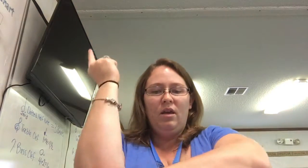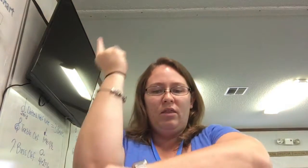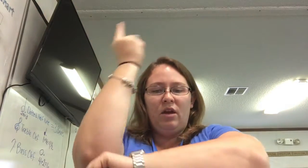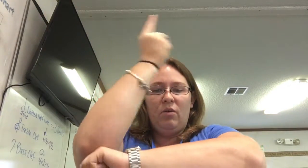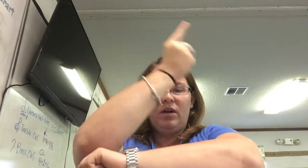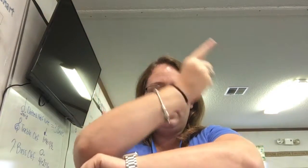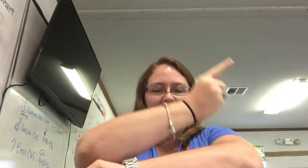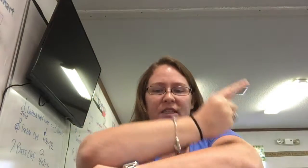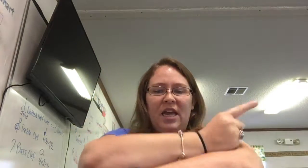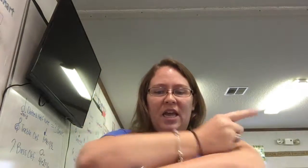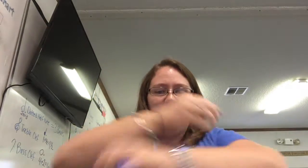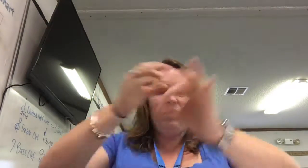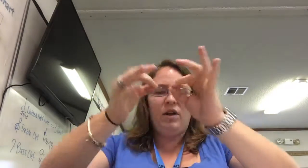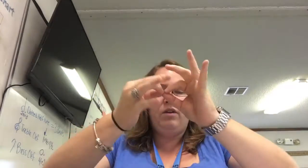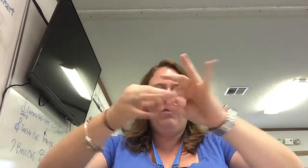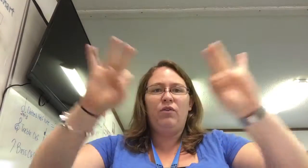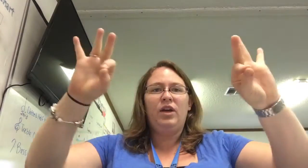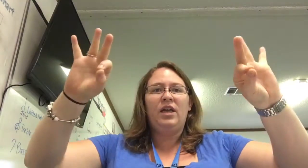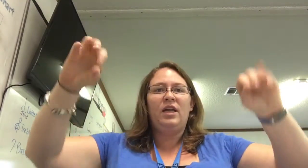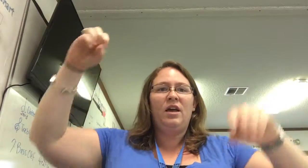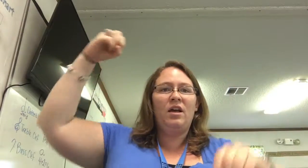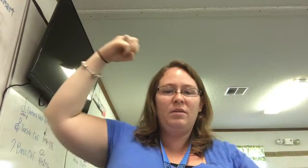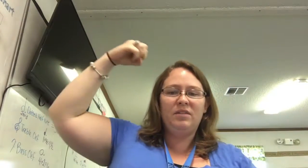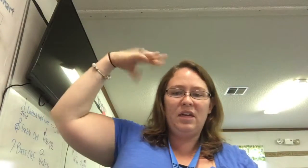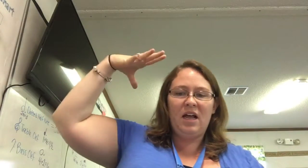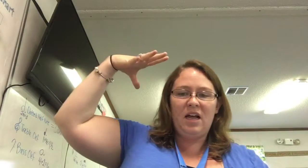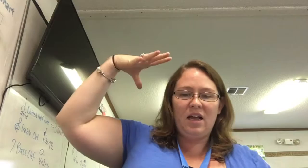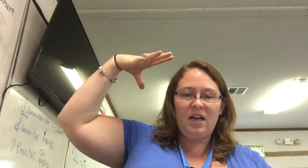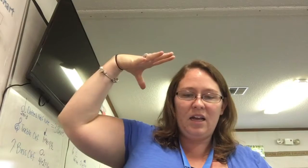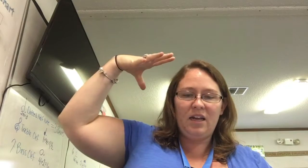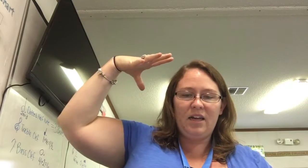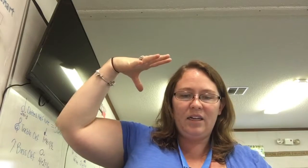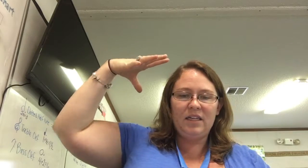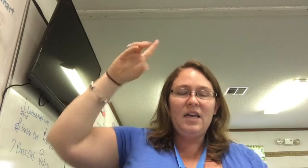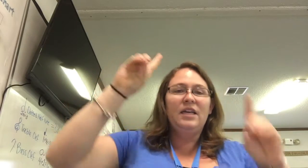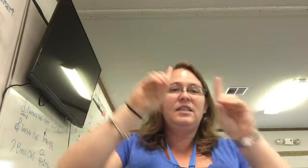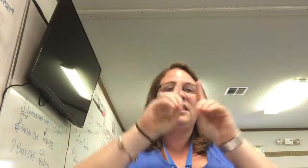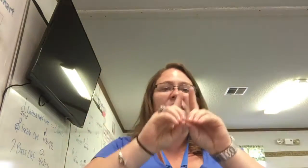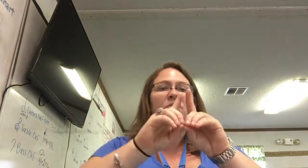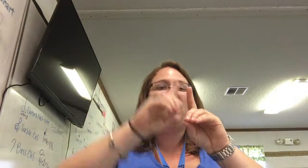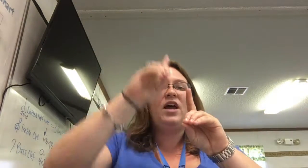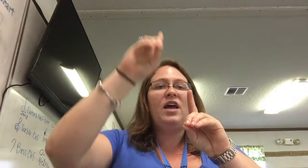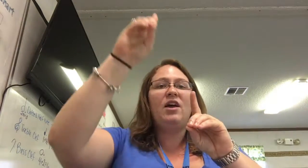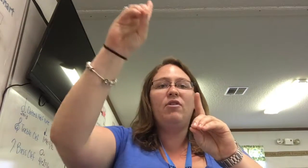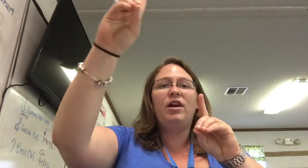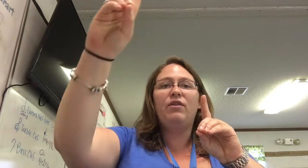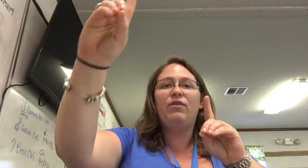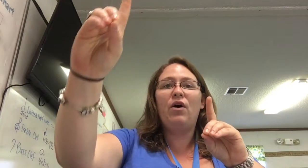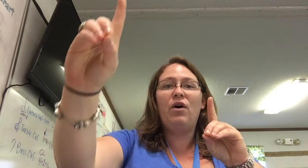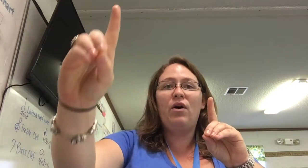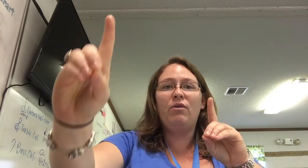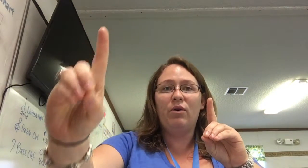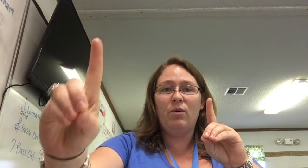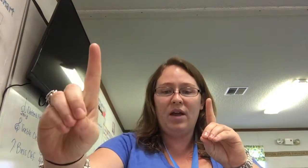There was a day when freedom's light seemed very far away.